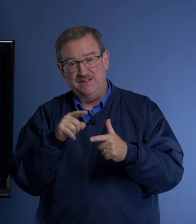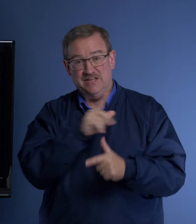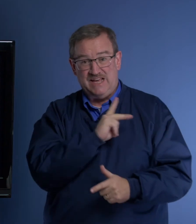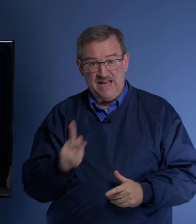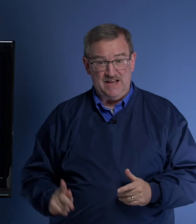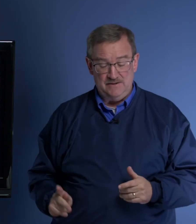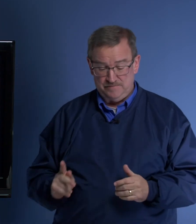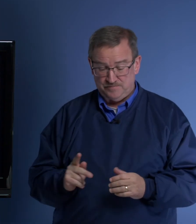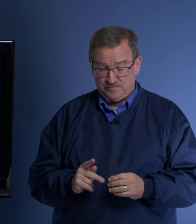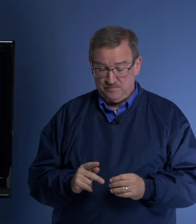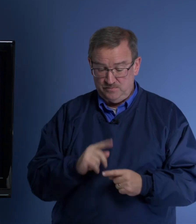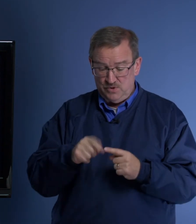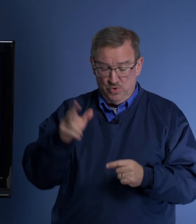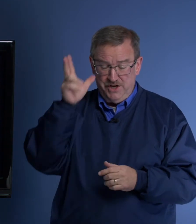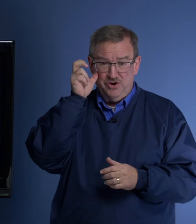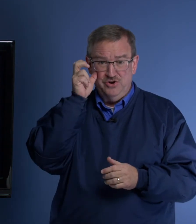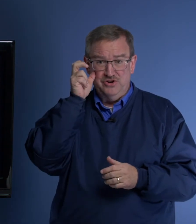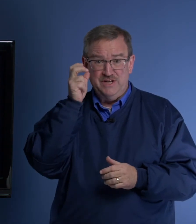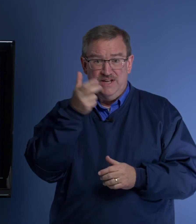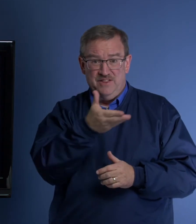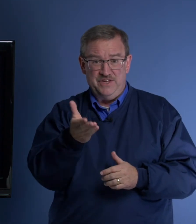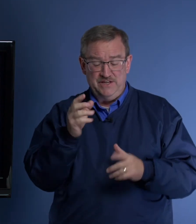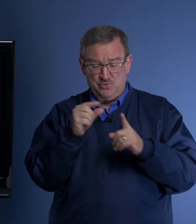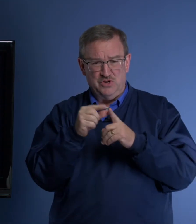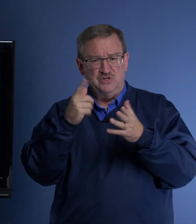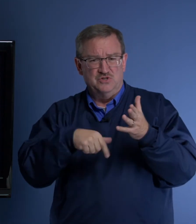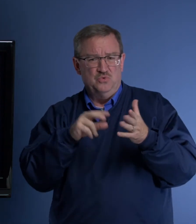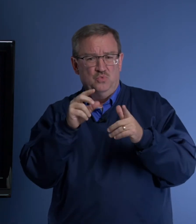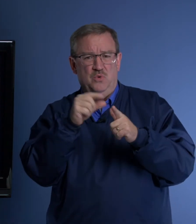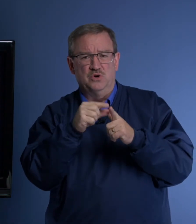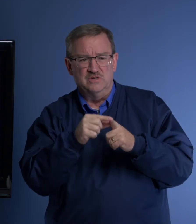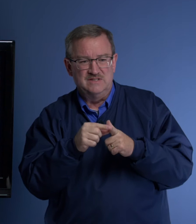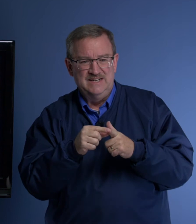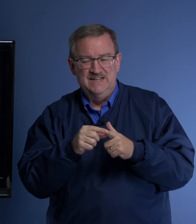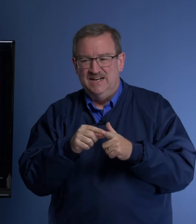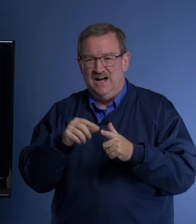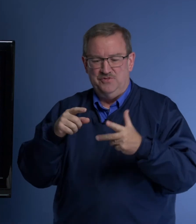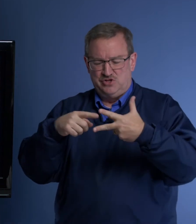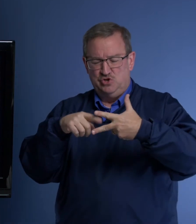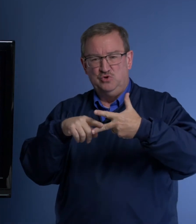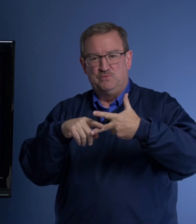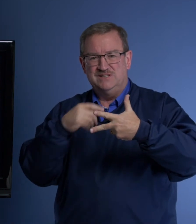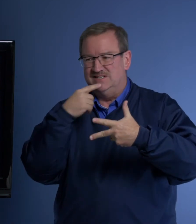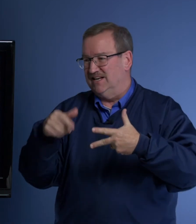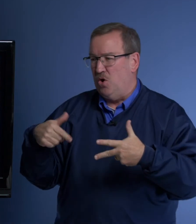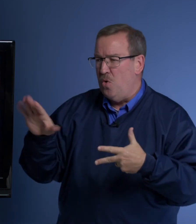the king, when he heard these words, the what words? Uh, the two presidents said, Oh,